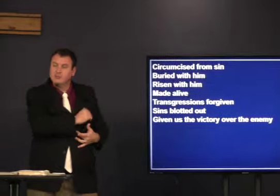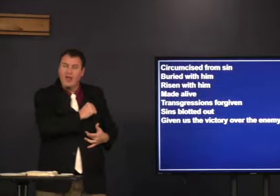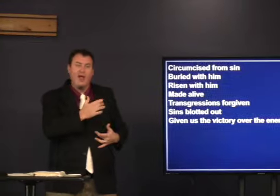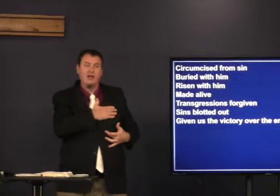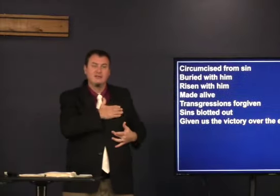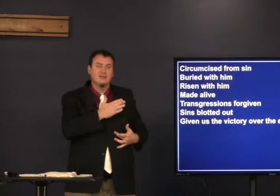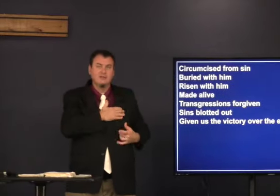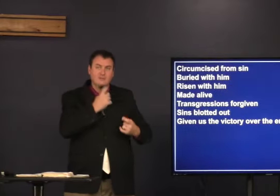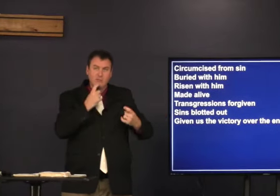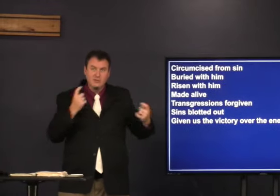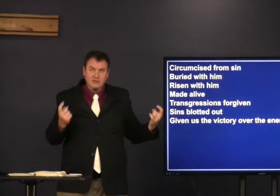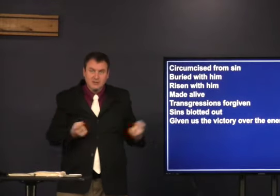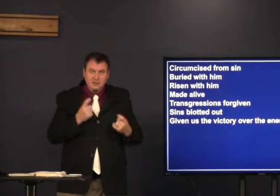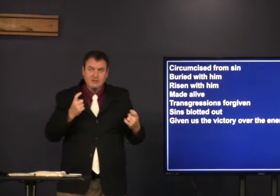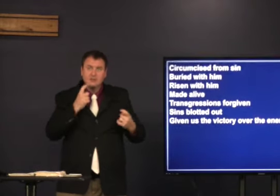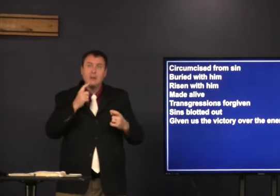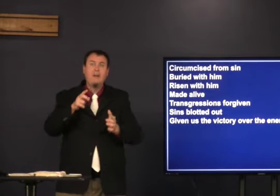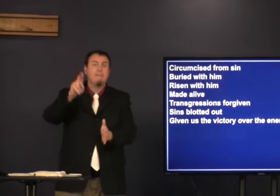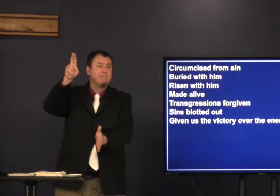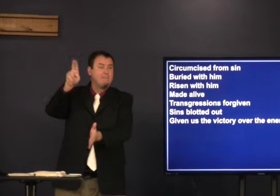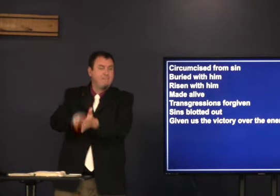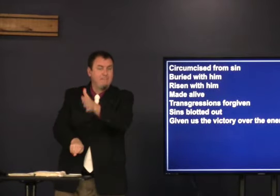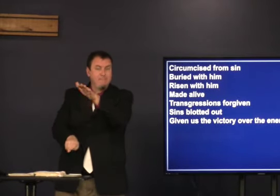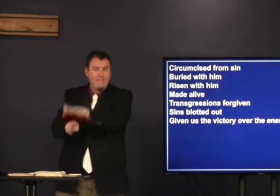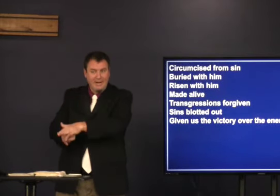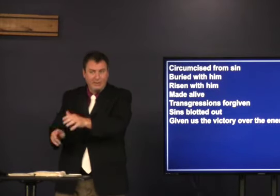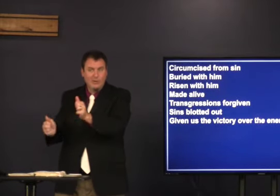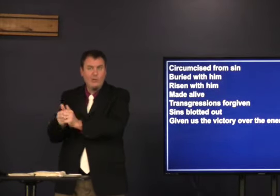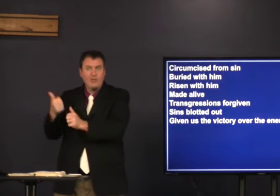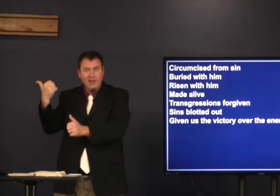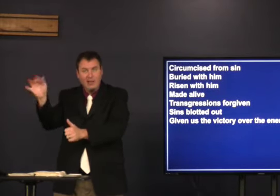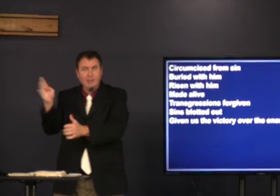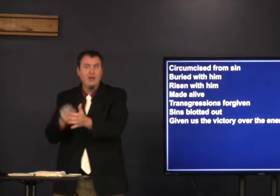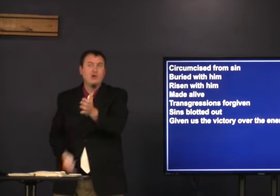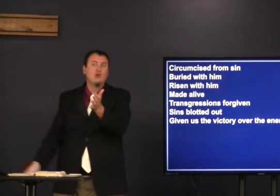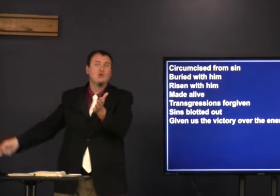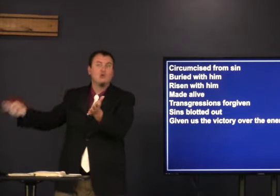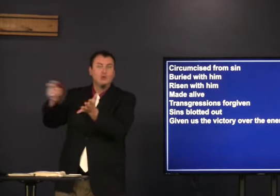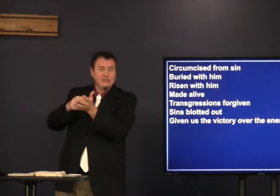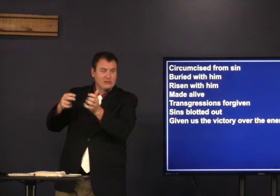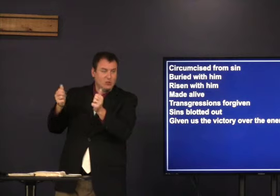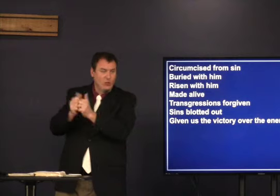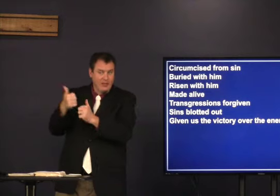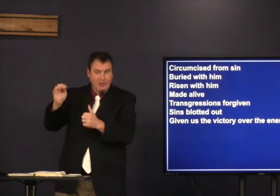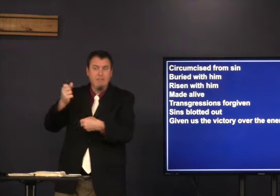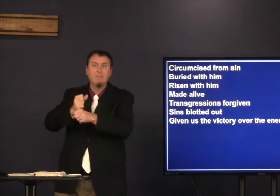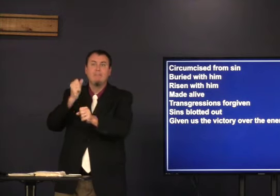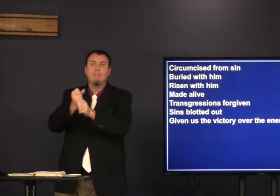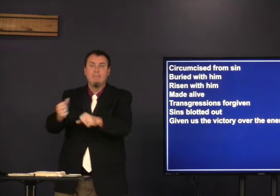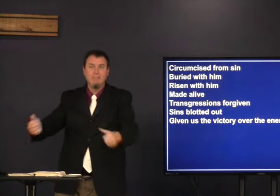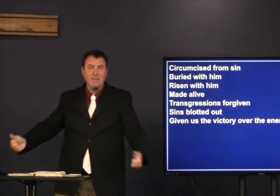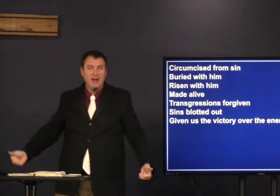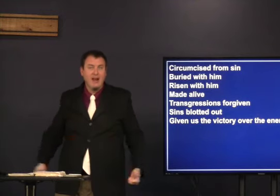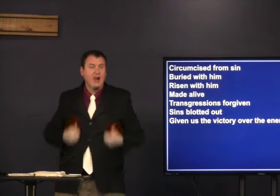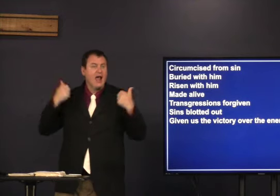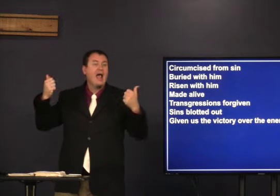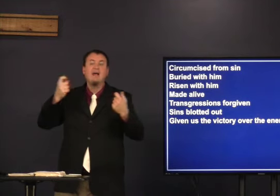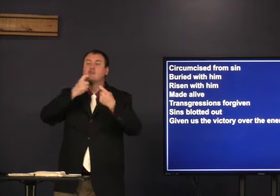We are circumcised from sin, buried in him, risen with him, made alive.